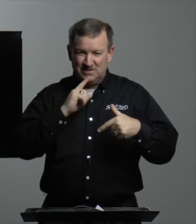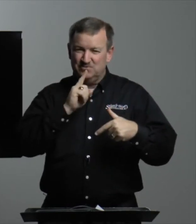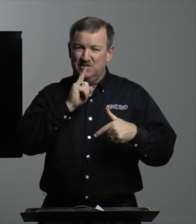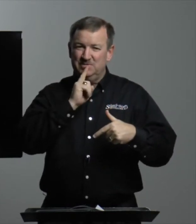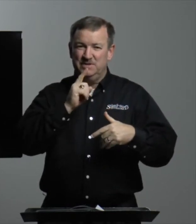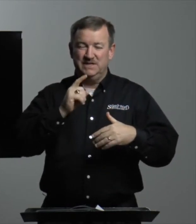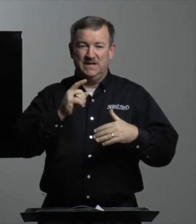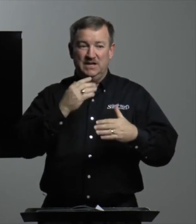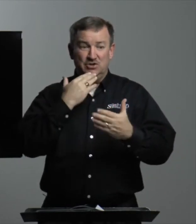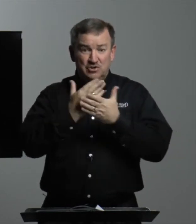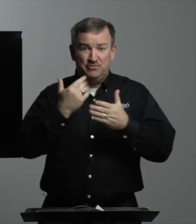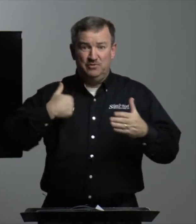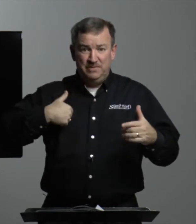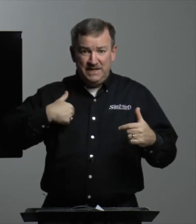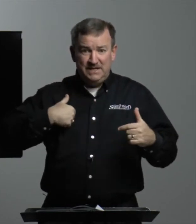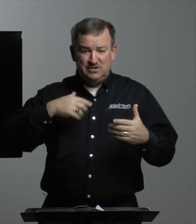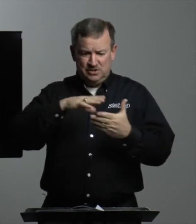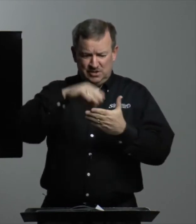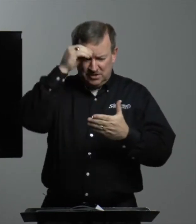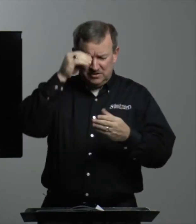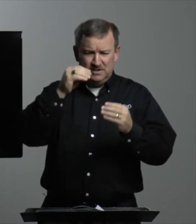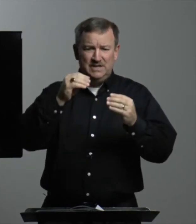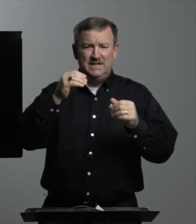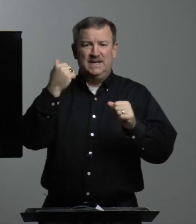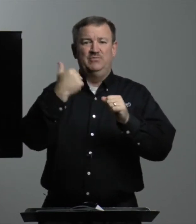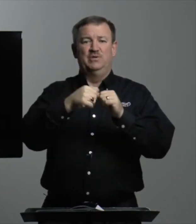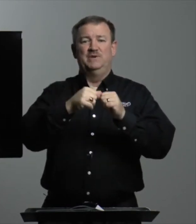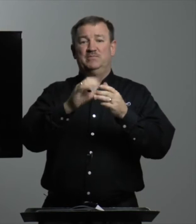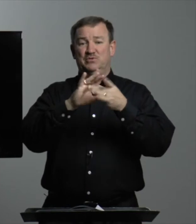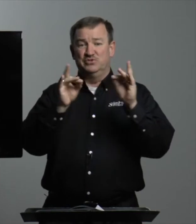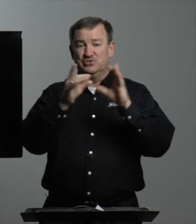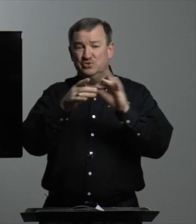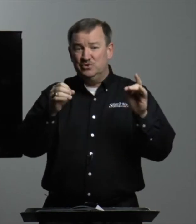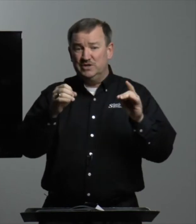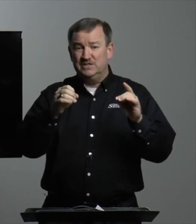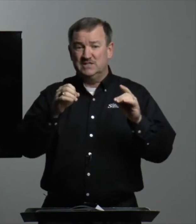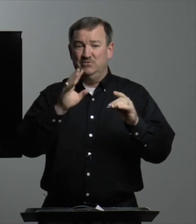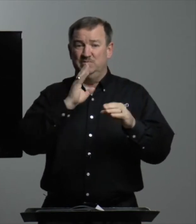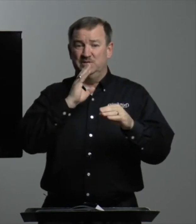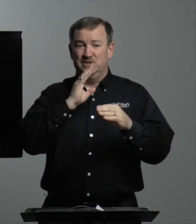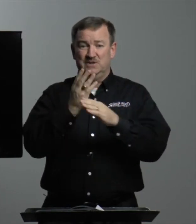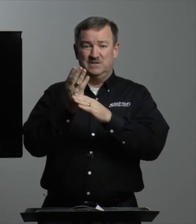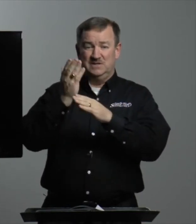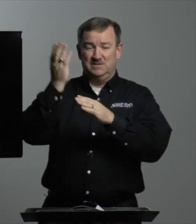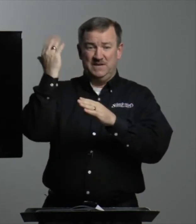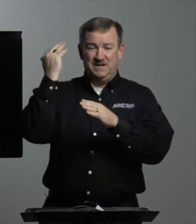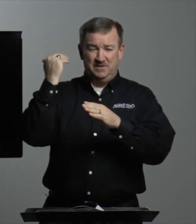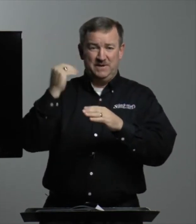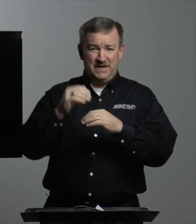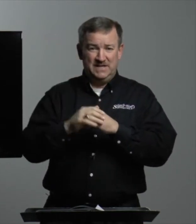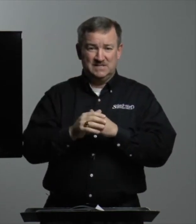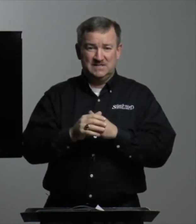It's really been good for me to learn and remember the stories that we've been talking about in the past.